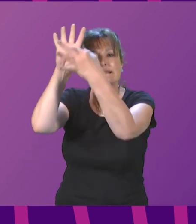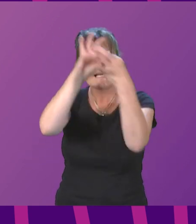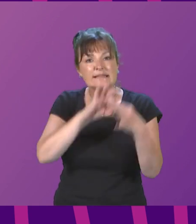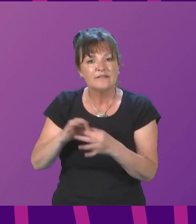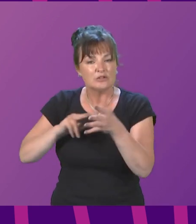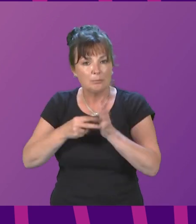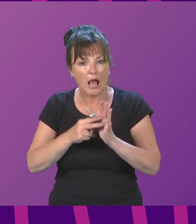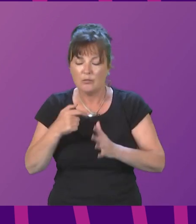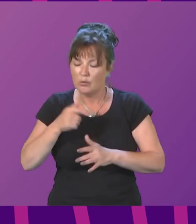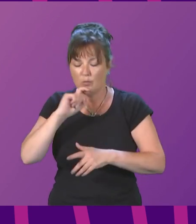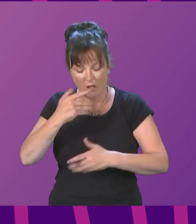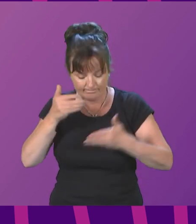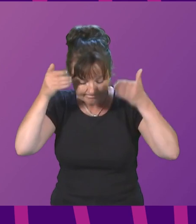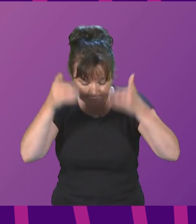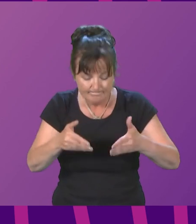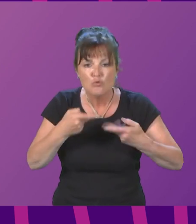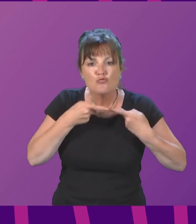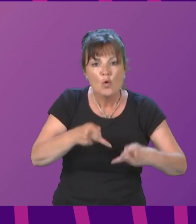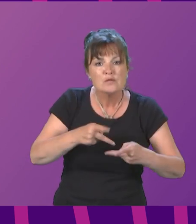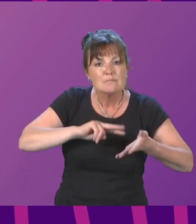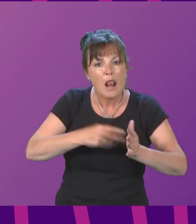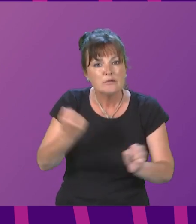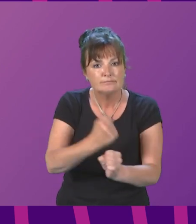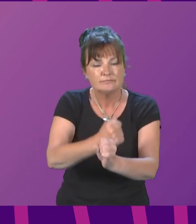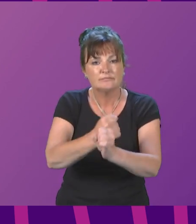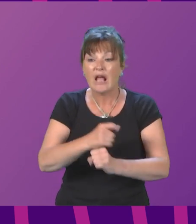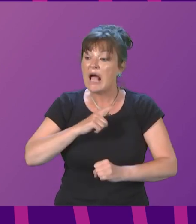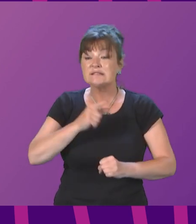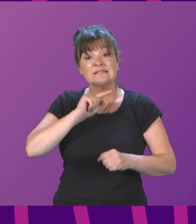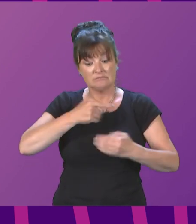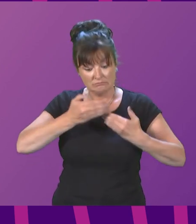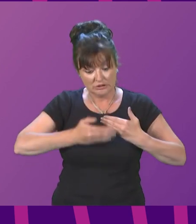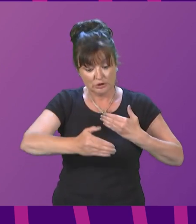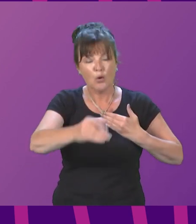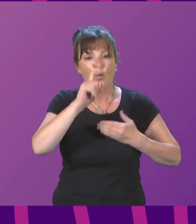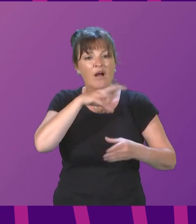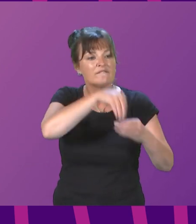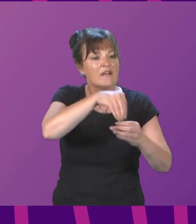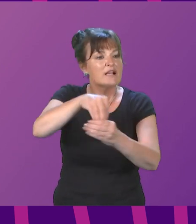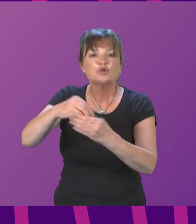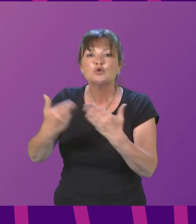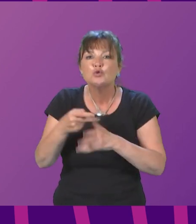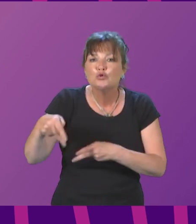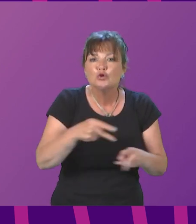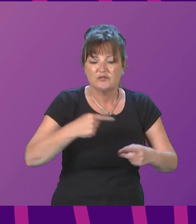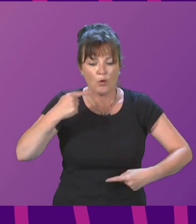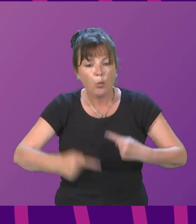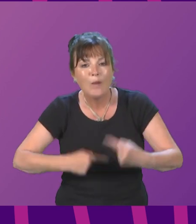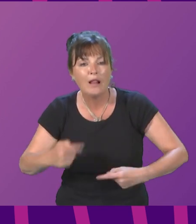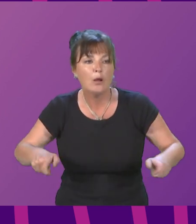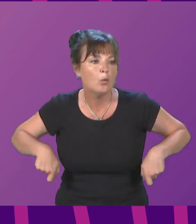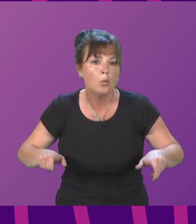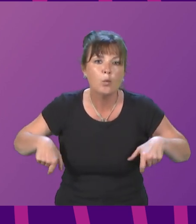vehicles and we will do even more in the year ahead to support active travel with investment in new routes for walking, wheeling and cycling.